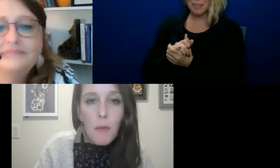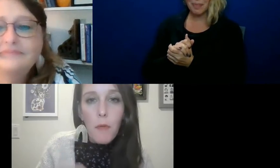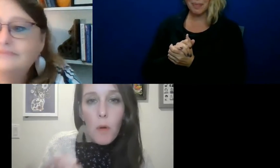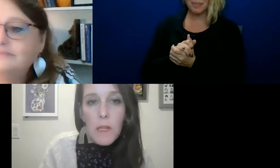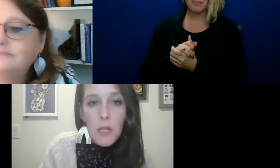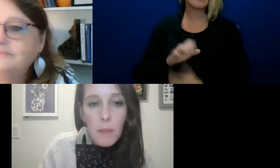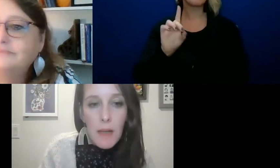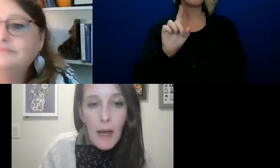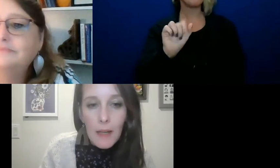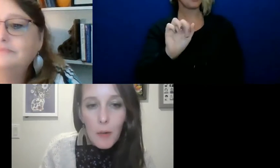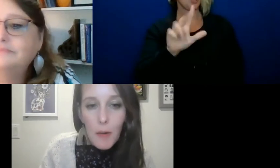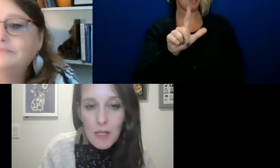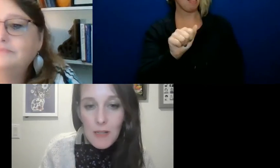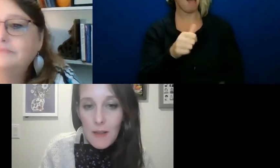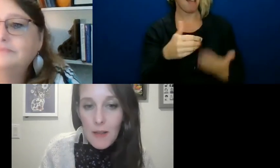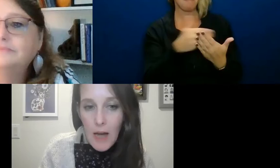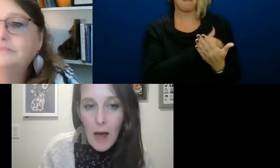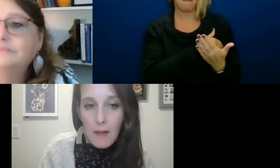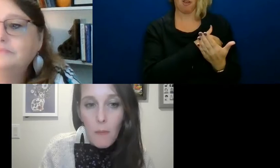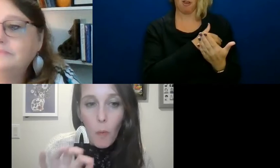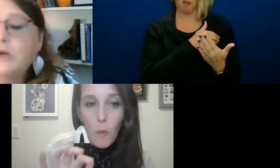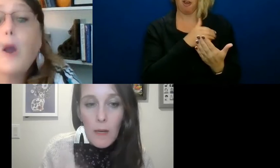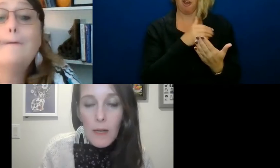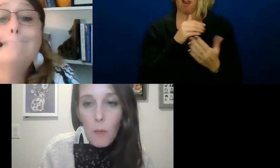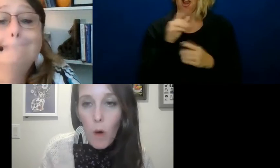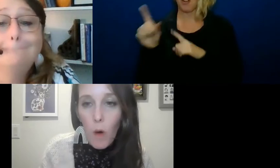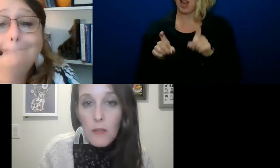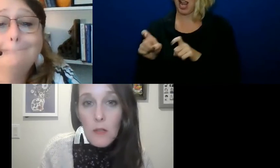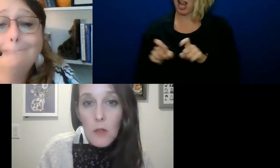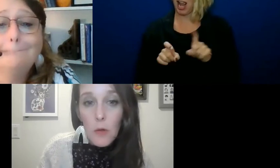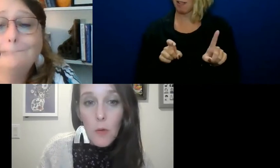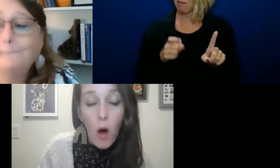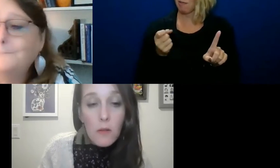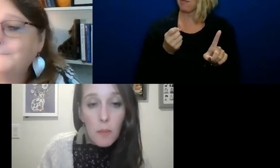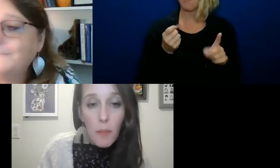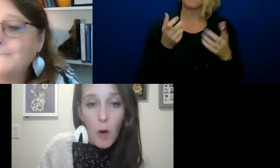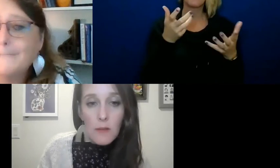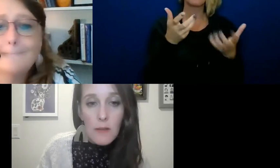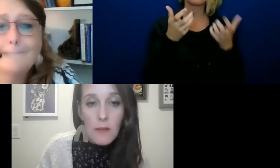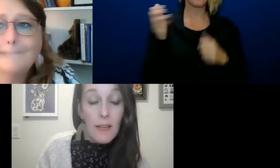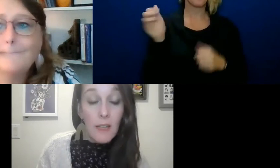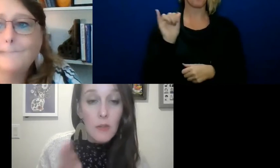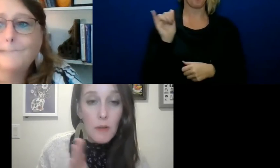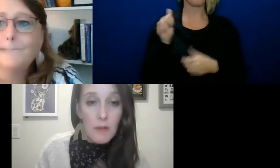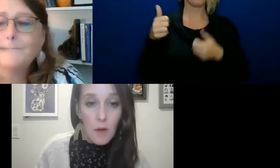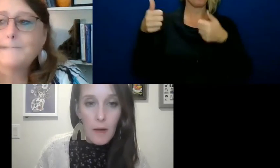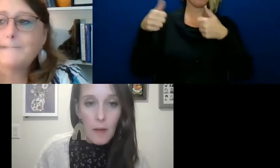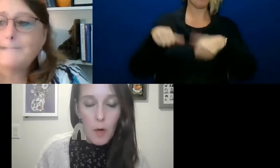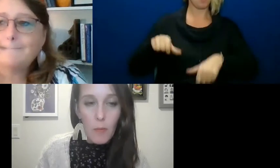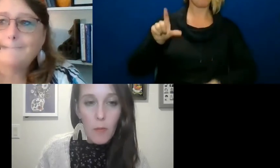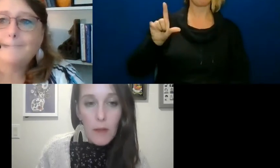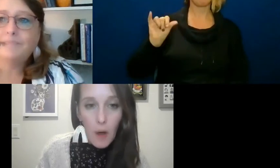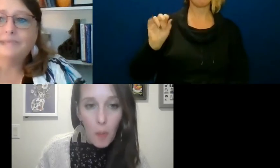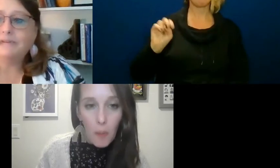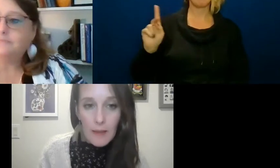darla before we jump into any questions in the chat we want to also post a link to a survey we're really hoping